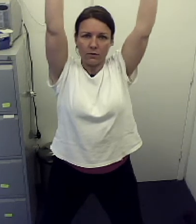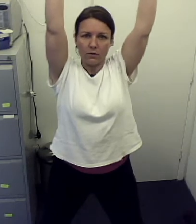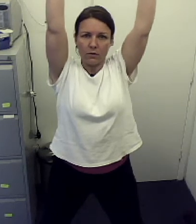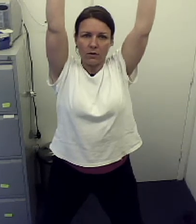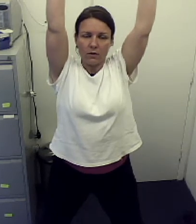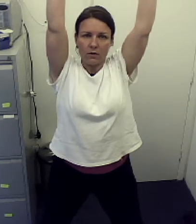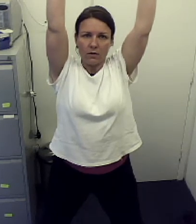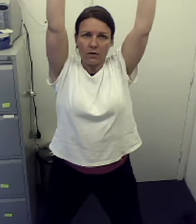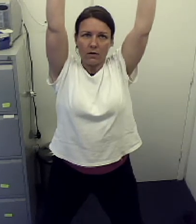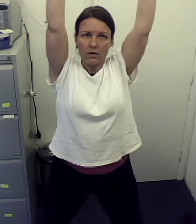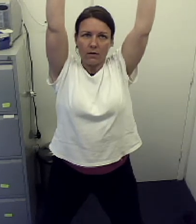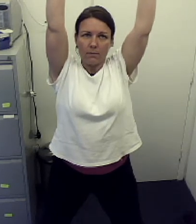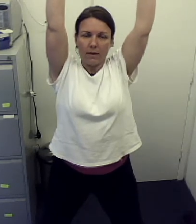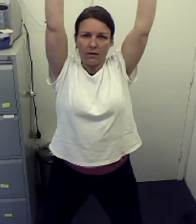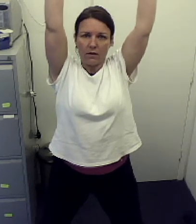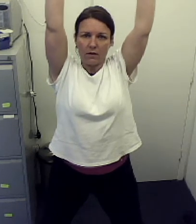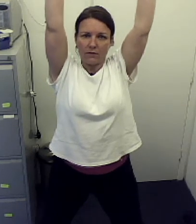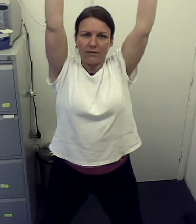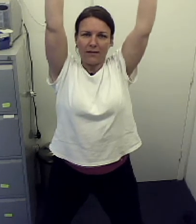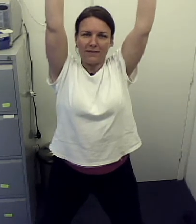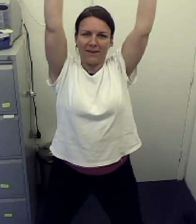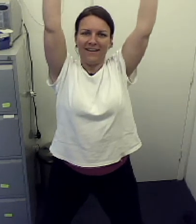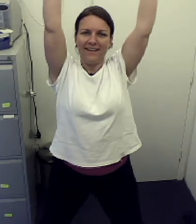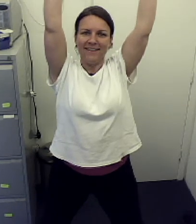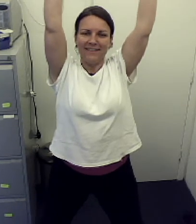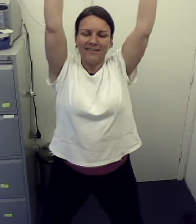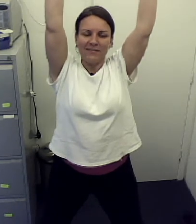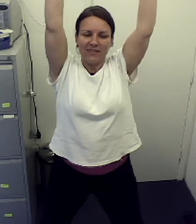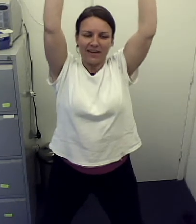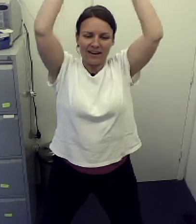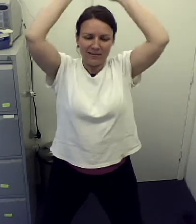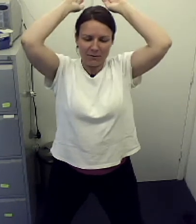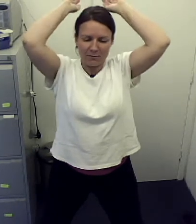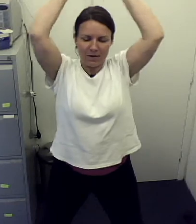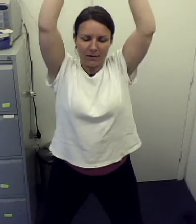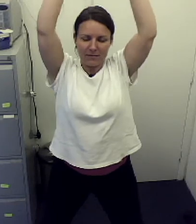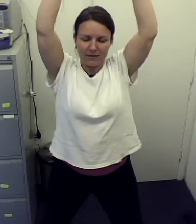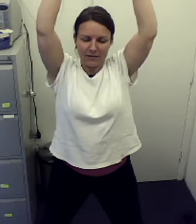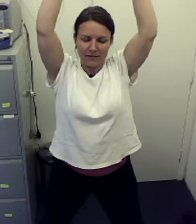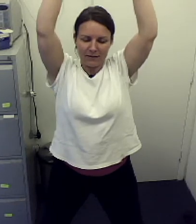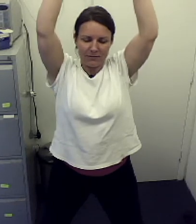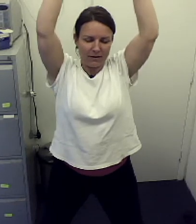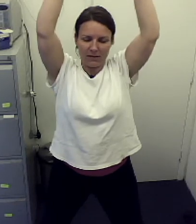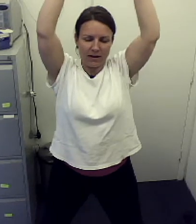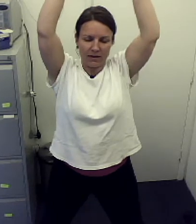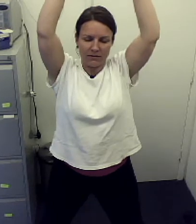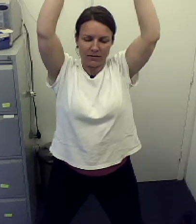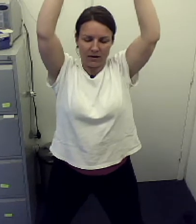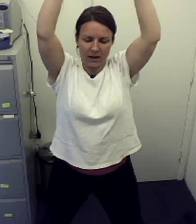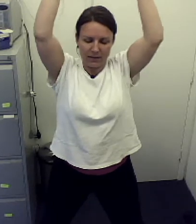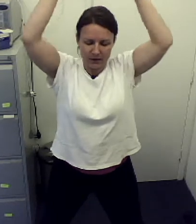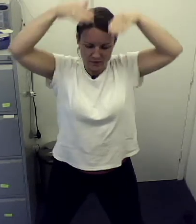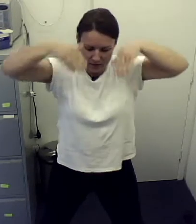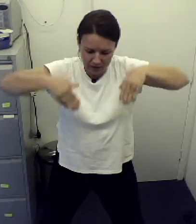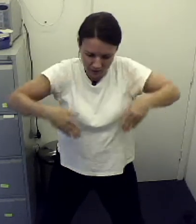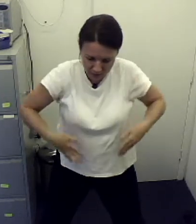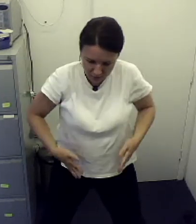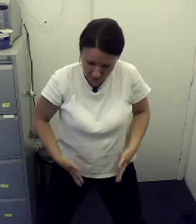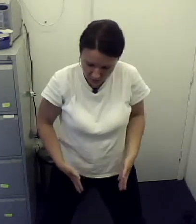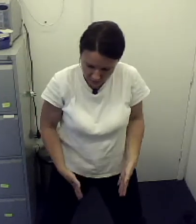Mother... Father sky. Okay, so right up into the very heart of the sky. And then we're going to take another tube and go